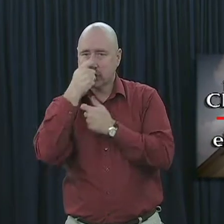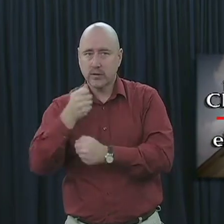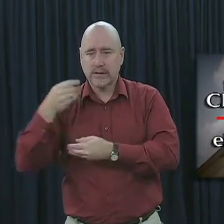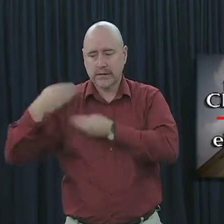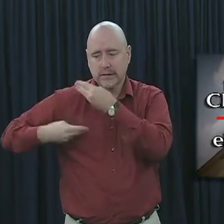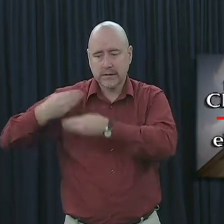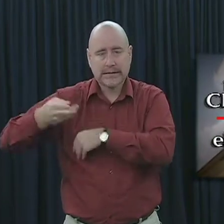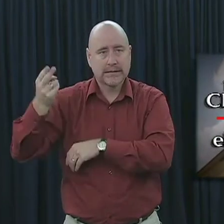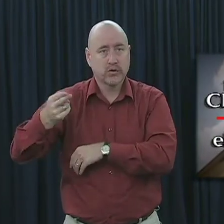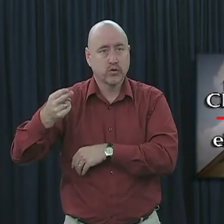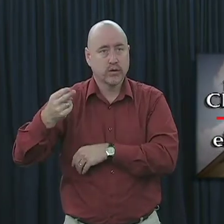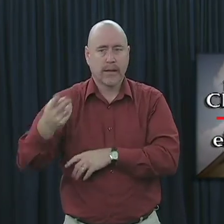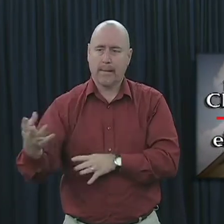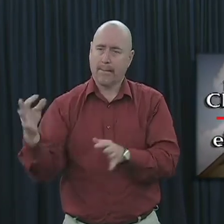application in the realm of the New Testament.